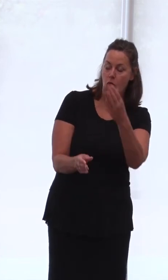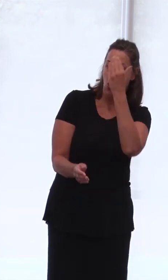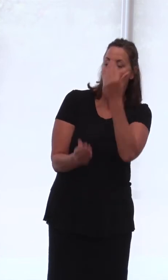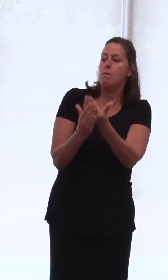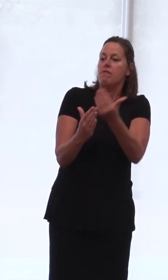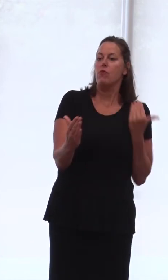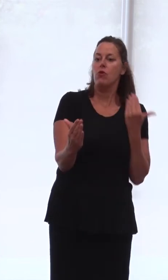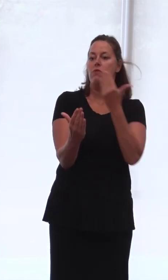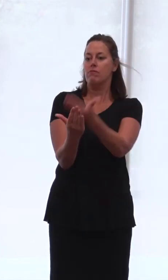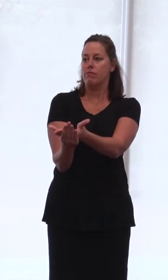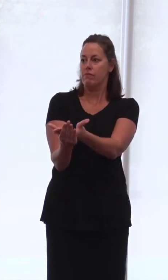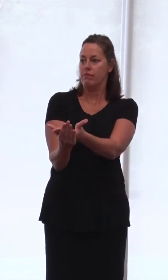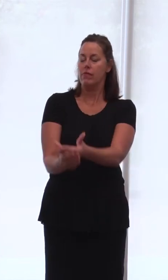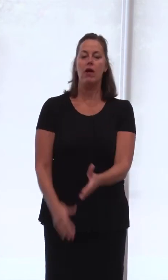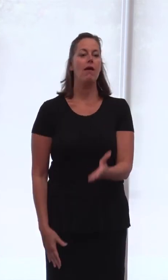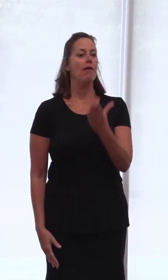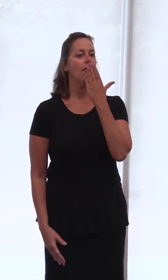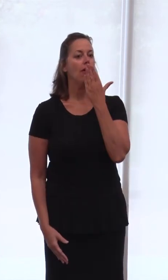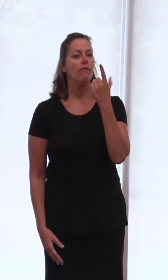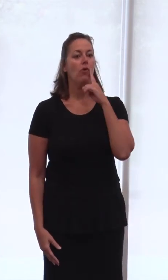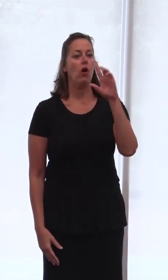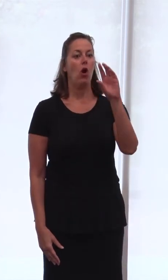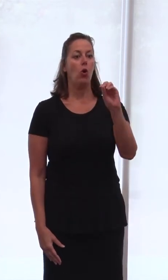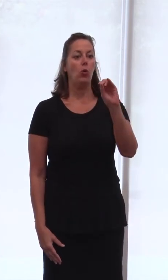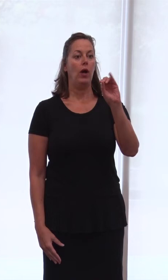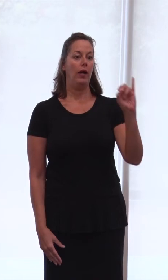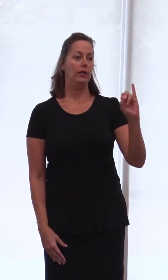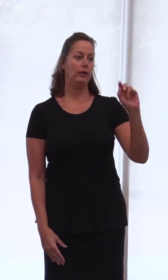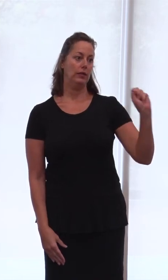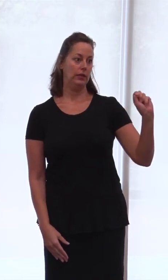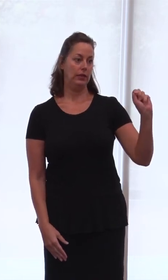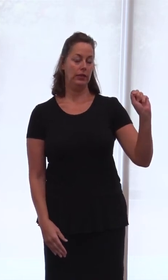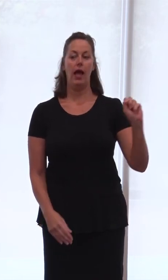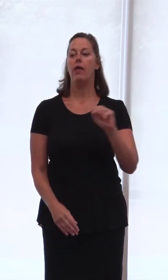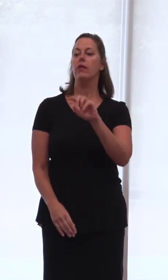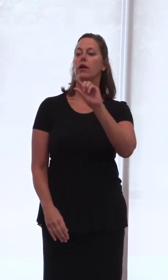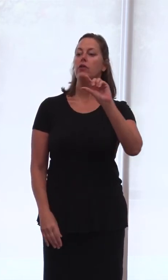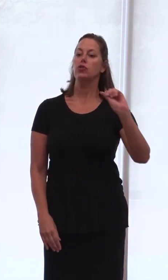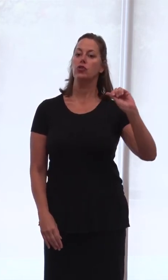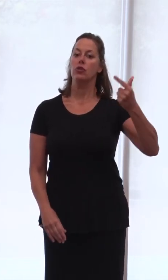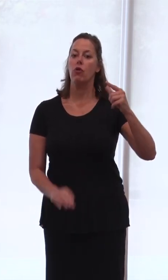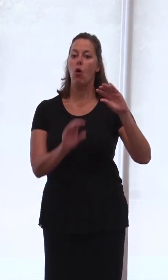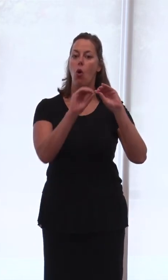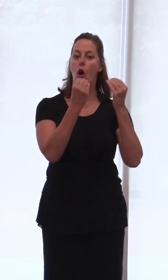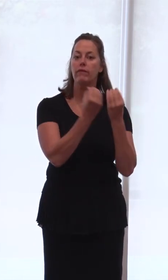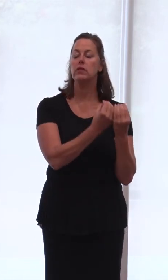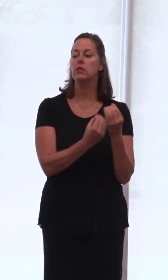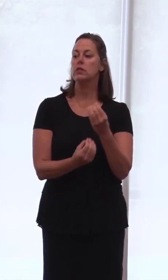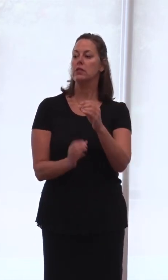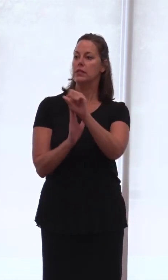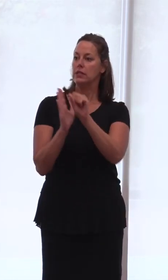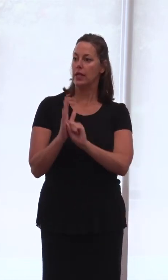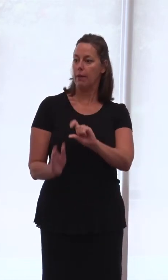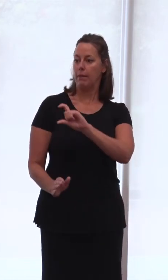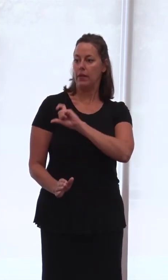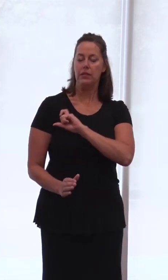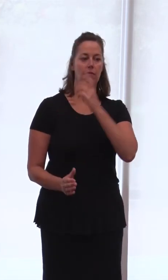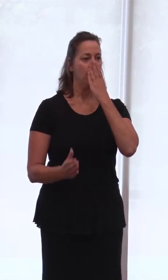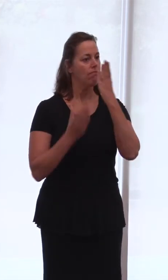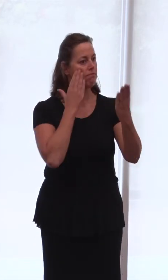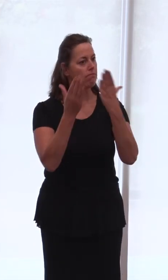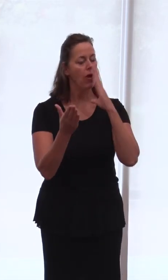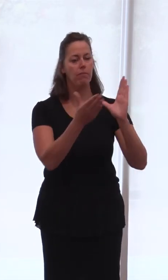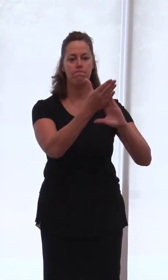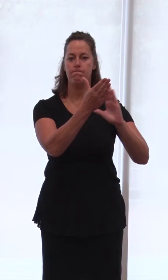I commend the Office of Information Technology and, of course, the Attorney General's Office and the State Police for the work they've done on this effort. Thank you.